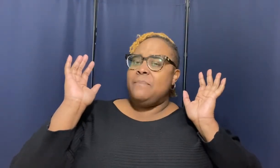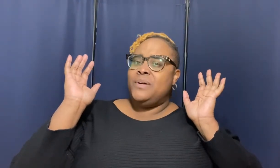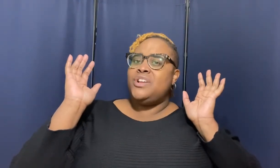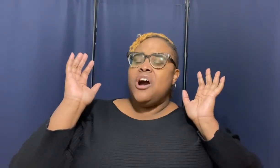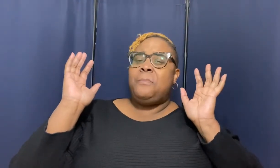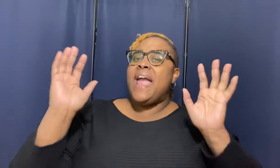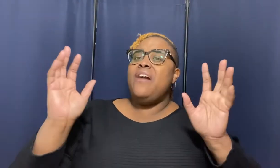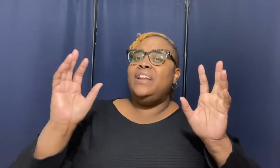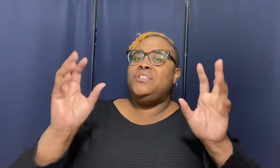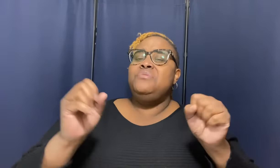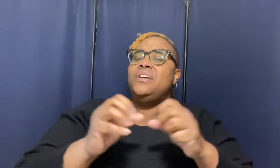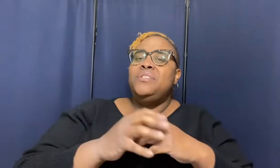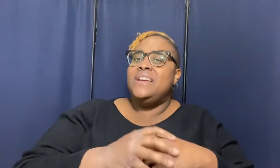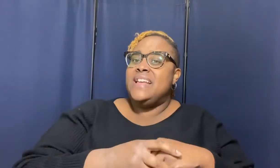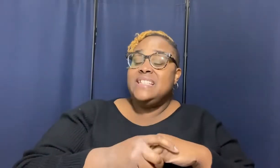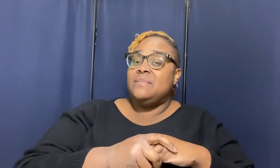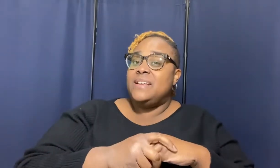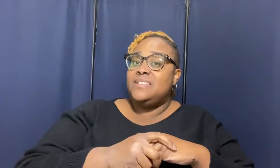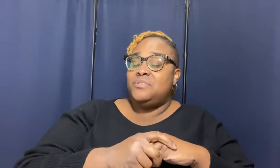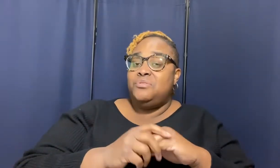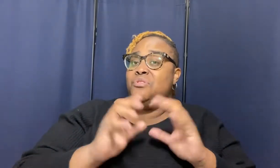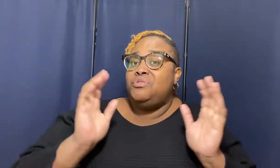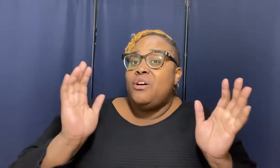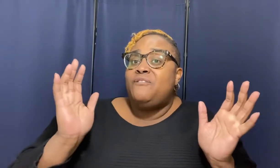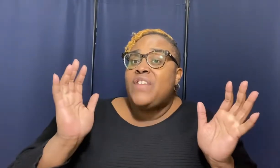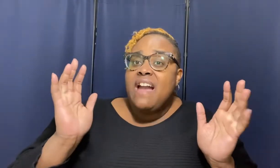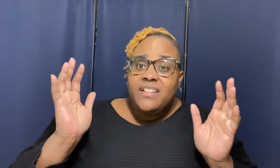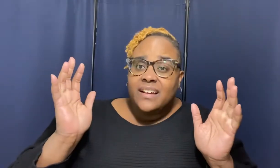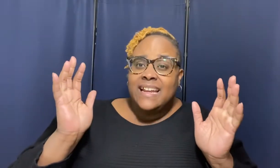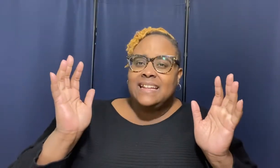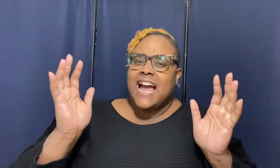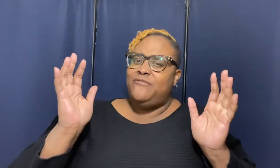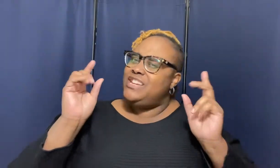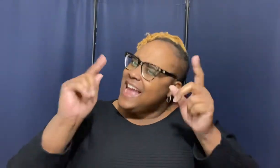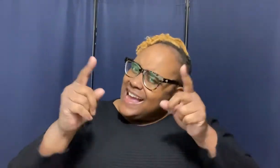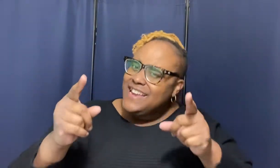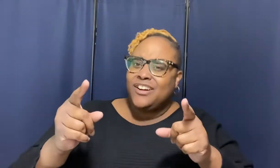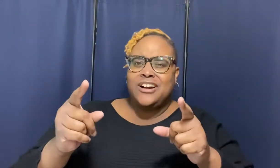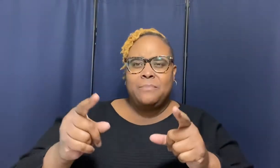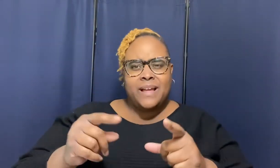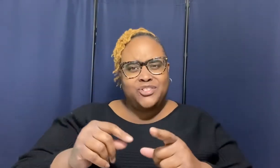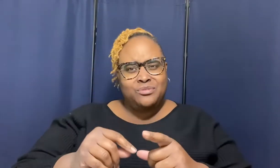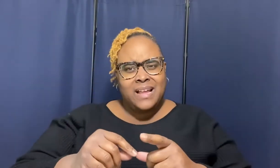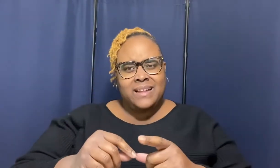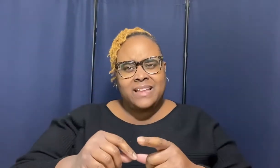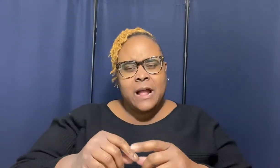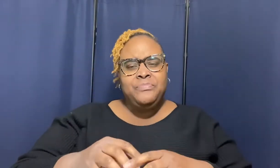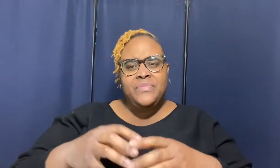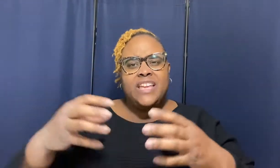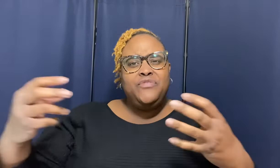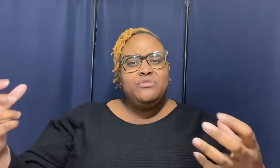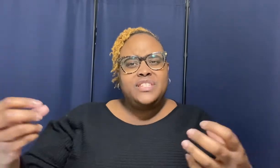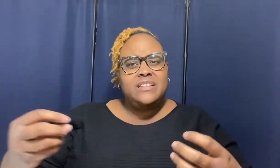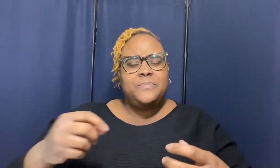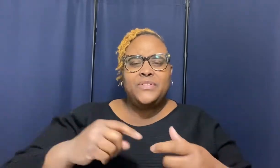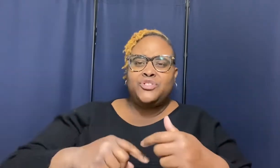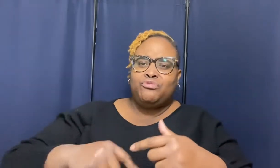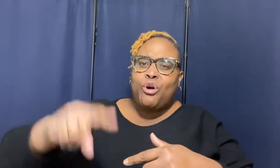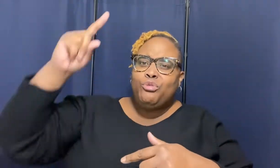much apparently you you it's some it's you you you you're a failure in life yeah he'll come at you like that if you sitting up there scrolling